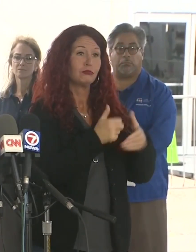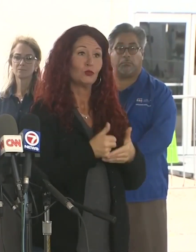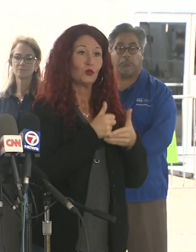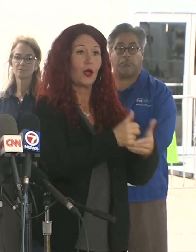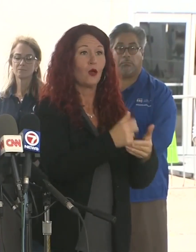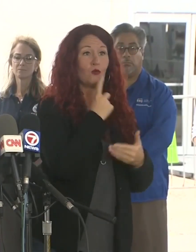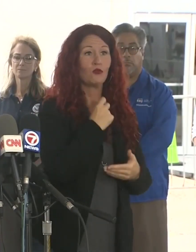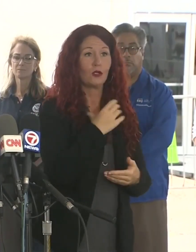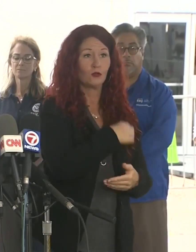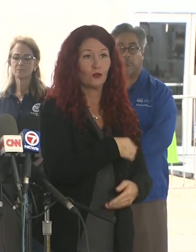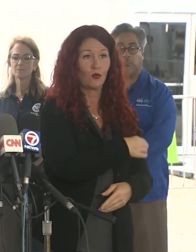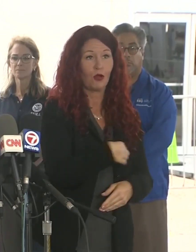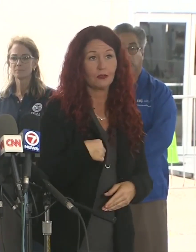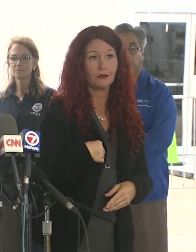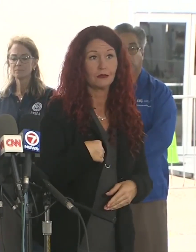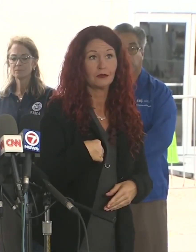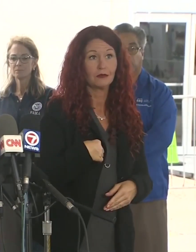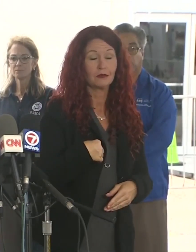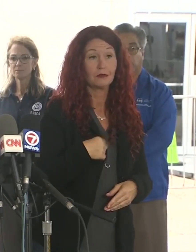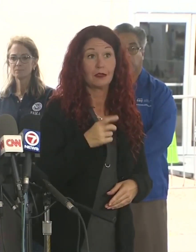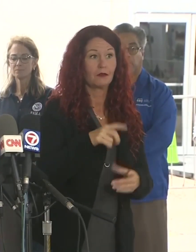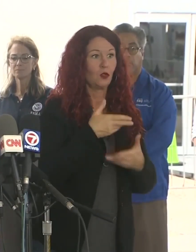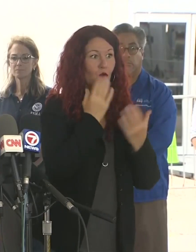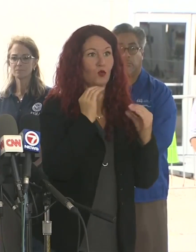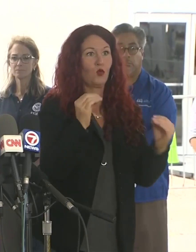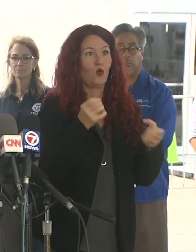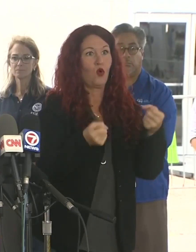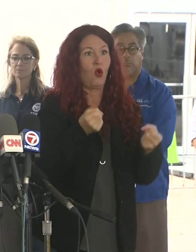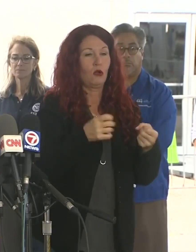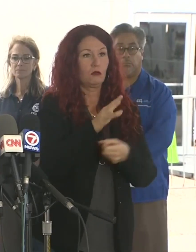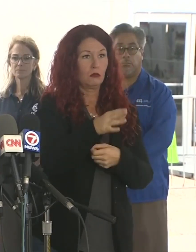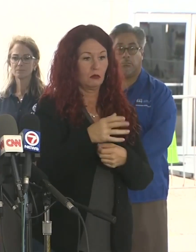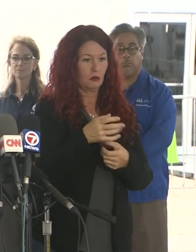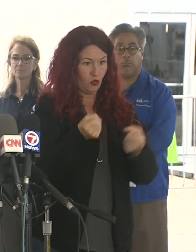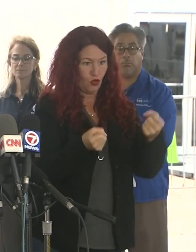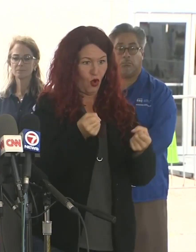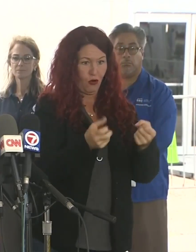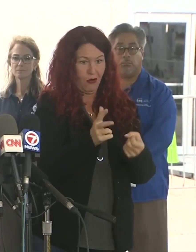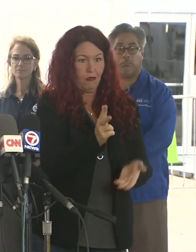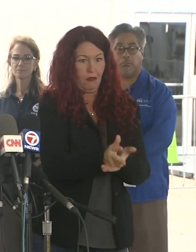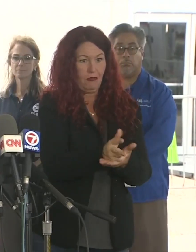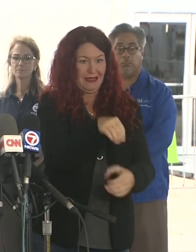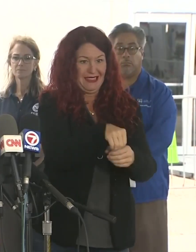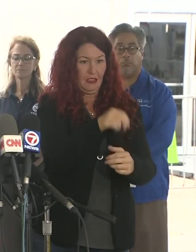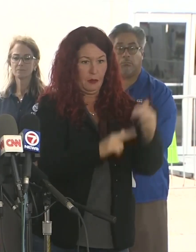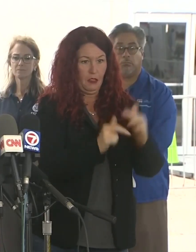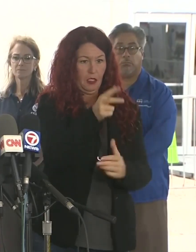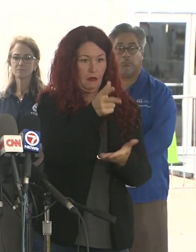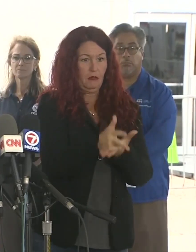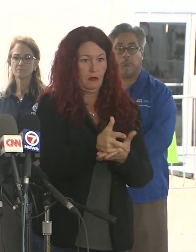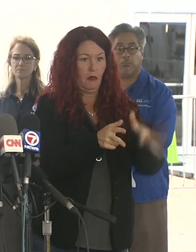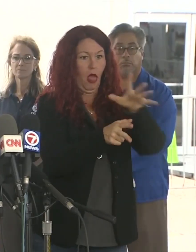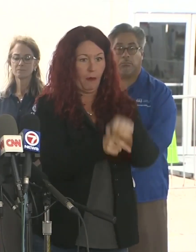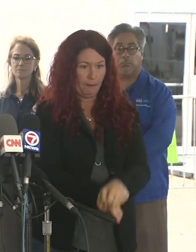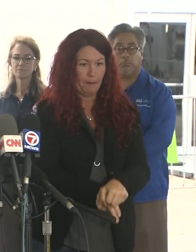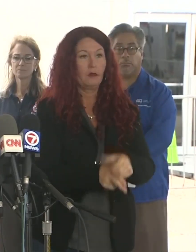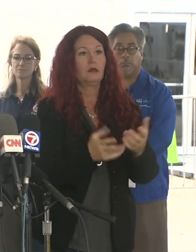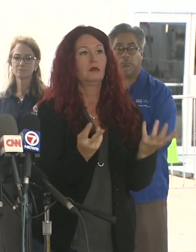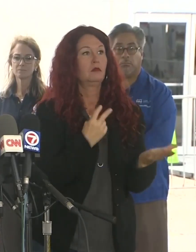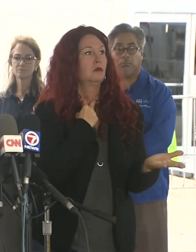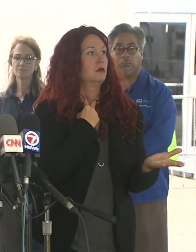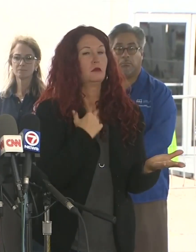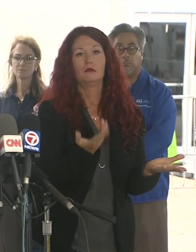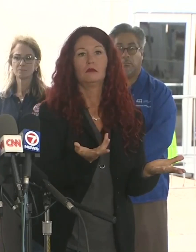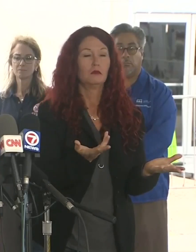survivors to go to the various places they need to go. And they're helping people to redo their voter registration if they've lost their